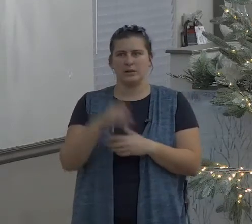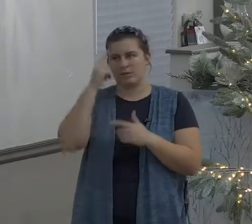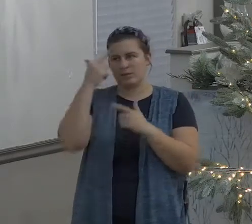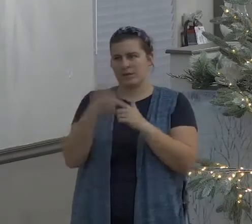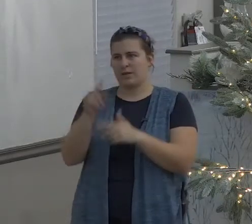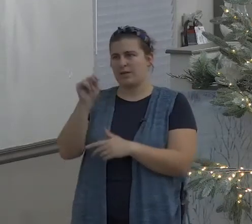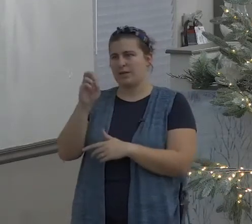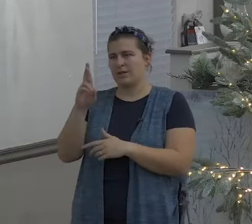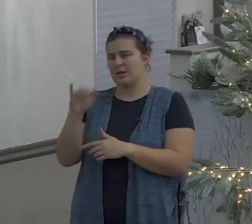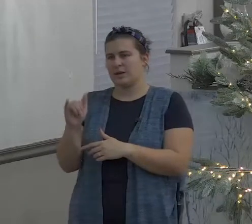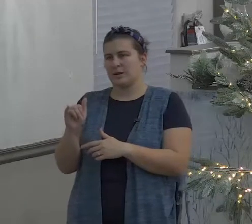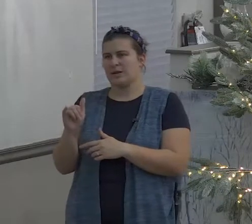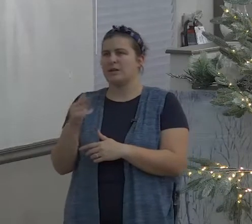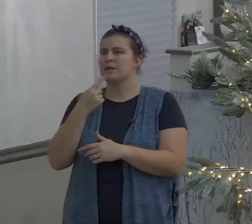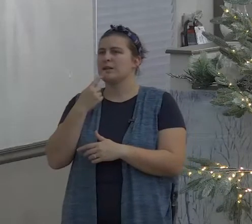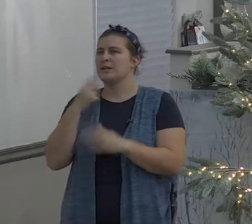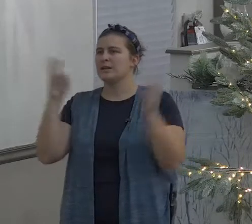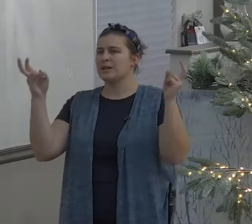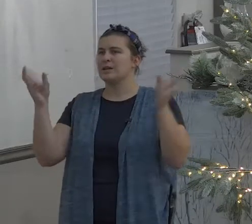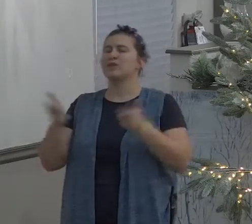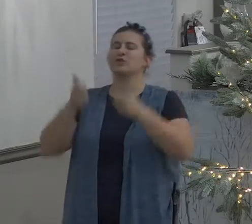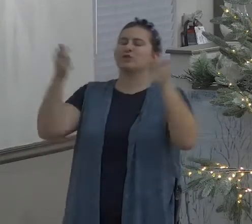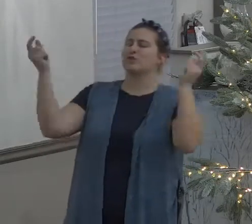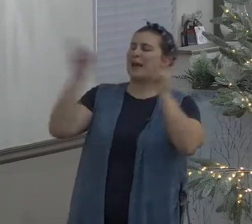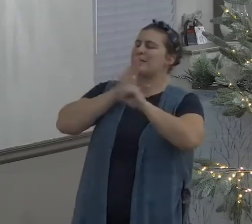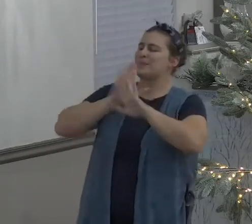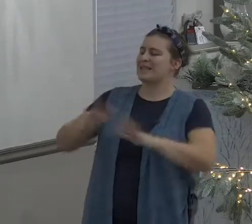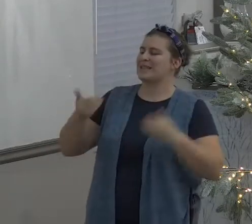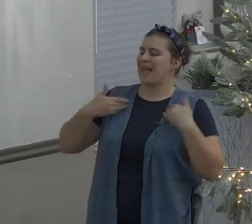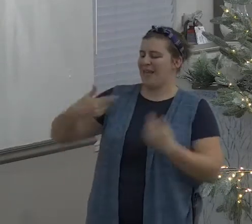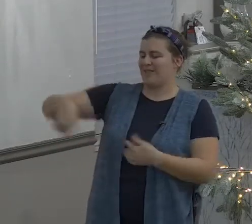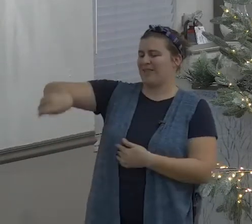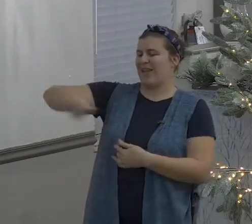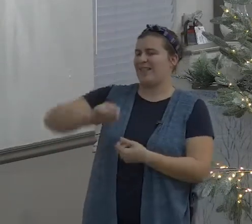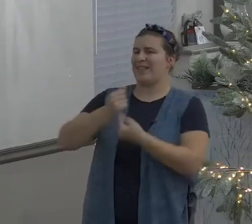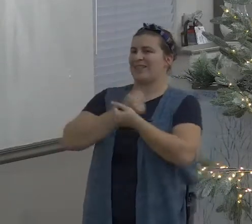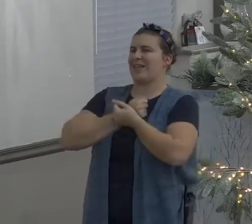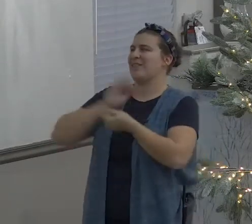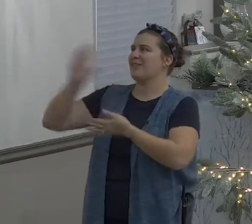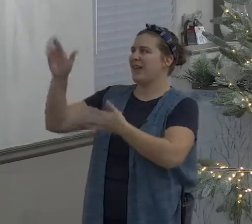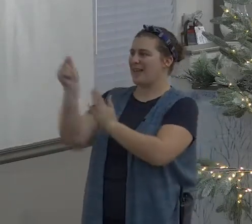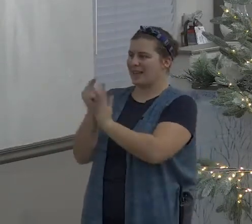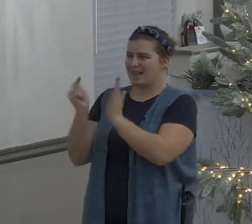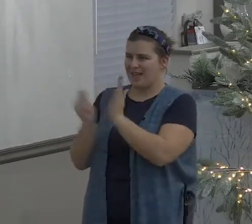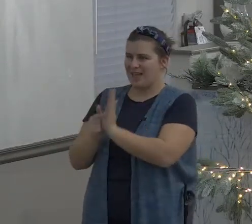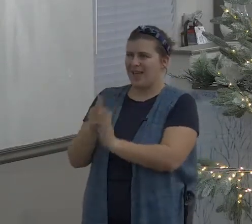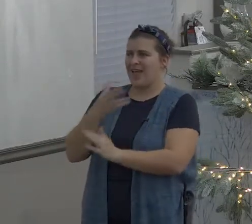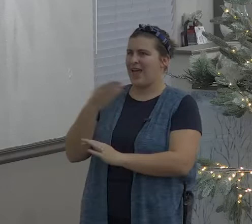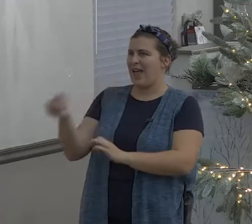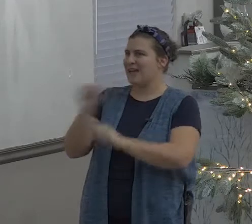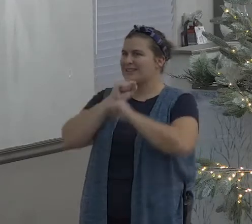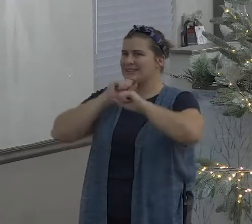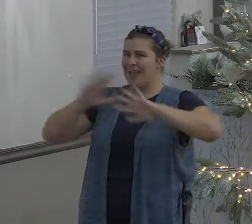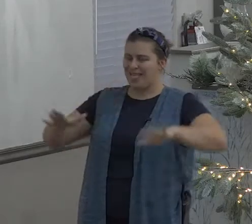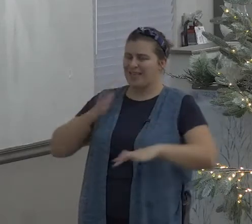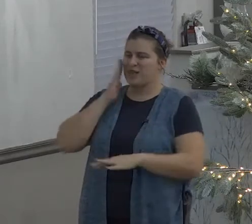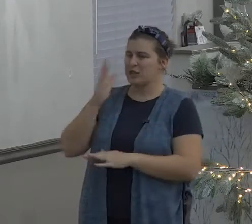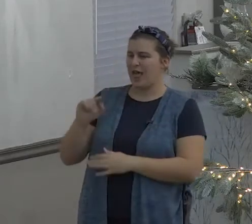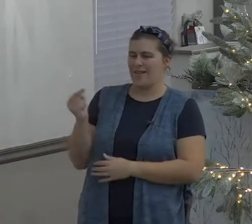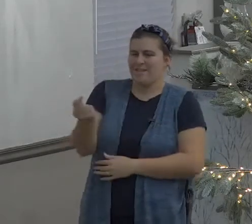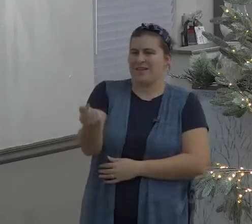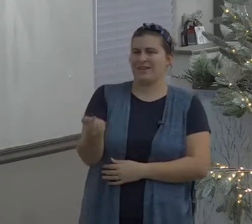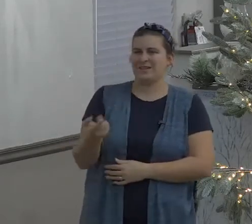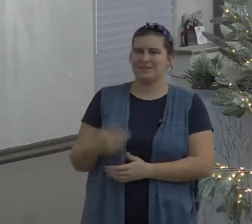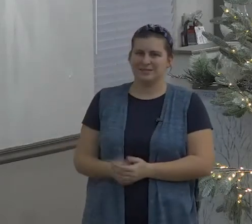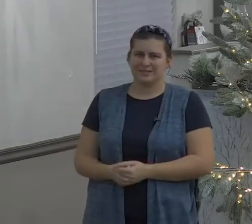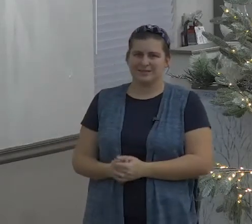165 how many could recite that verse three of you brother Terry should